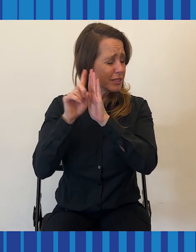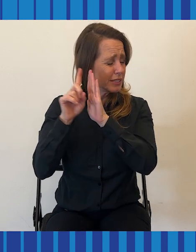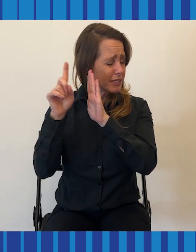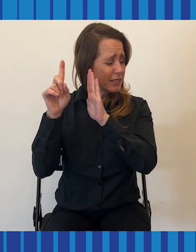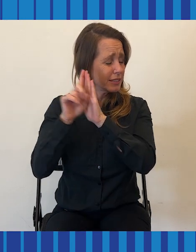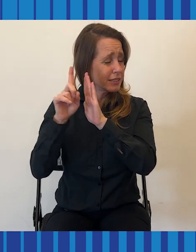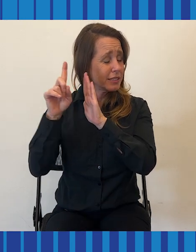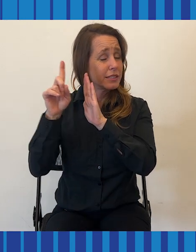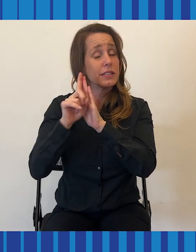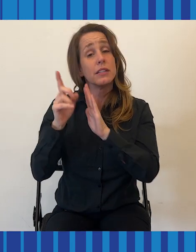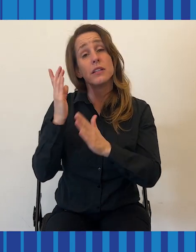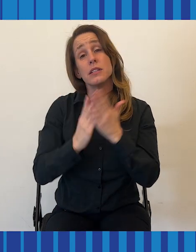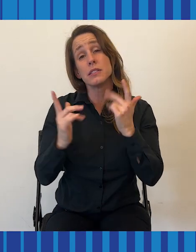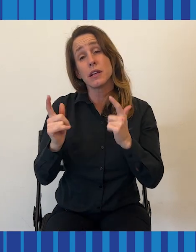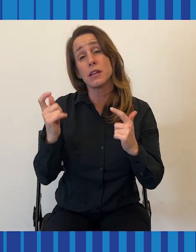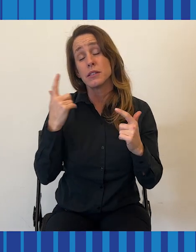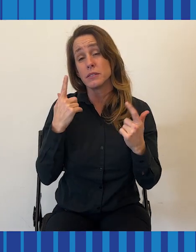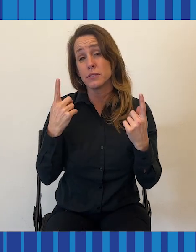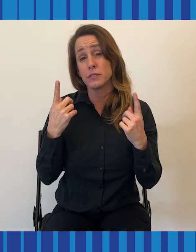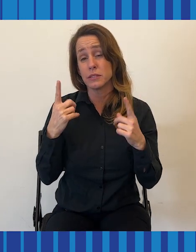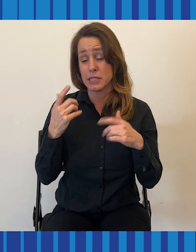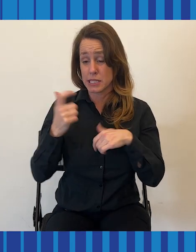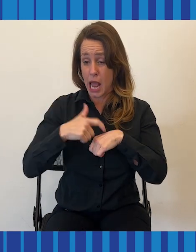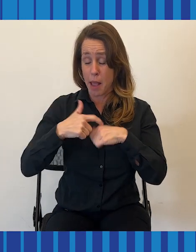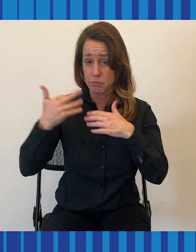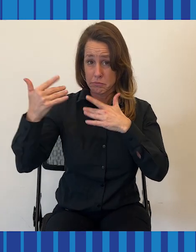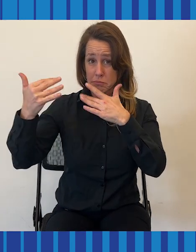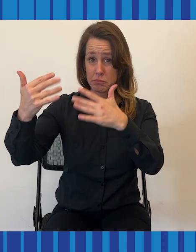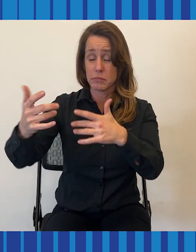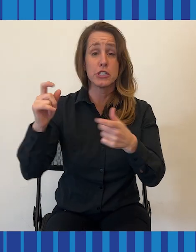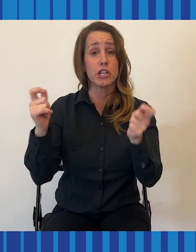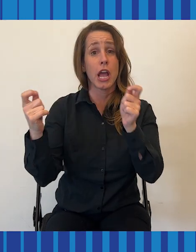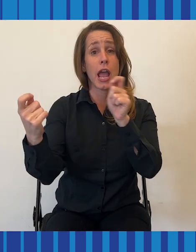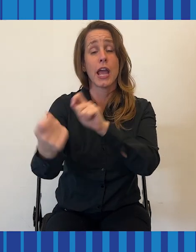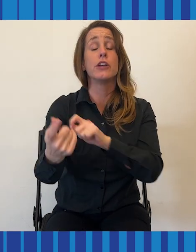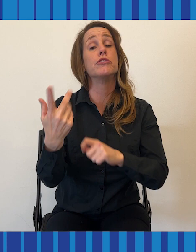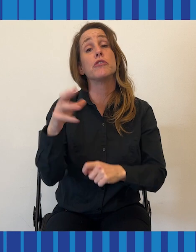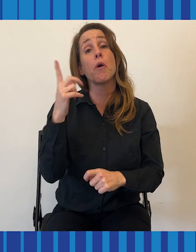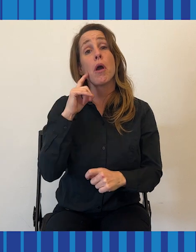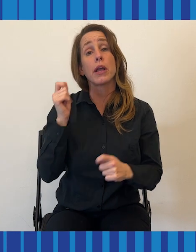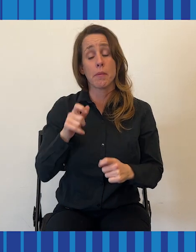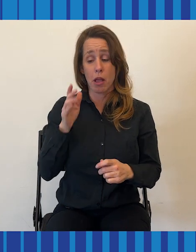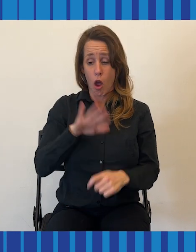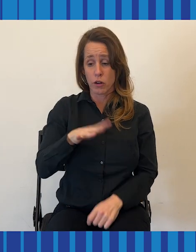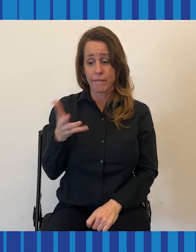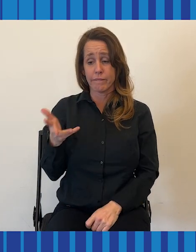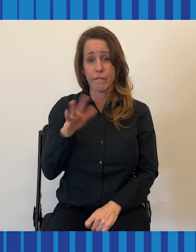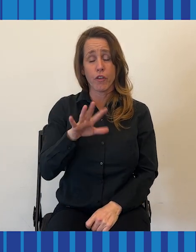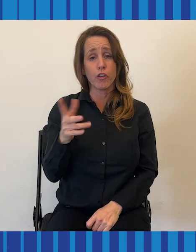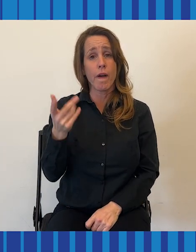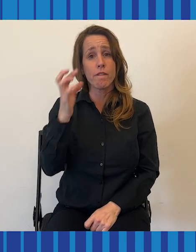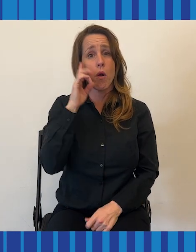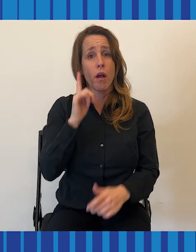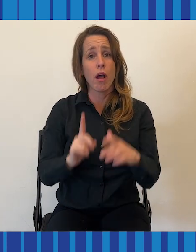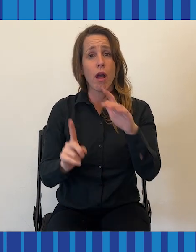people, it even goes away. Sometimes it comes up randomly, and other times there is a clear cause, like certain medications.